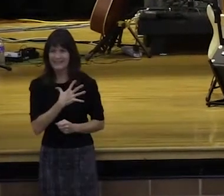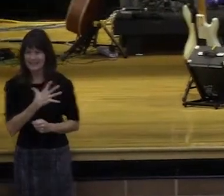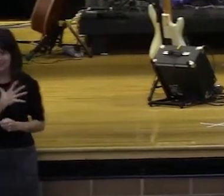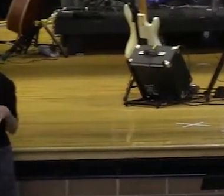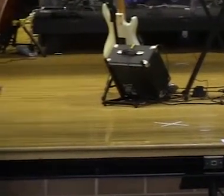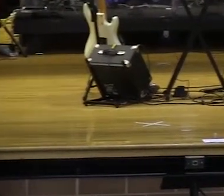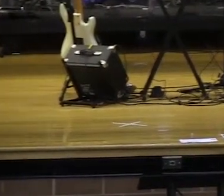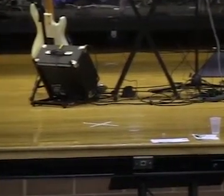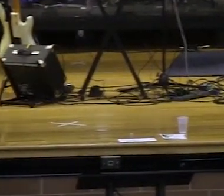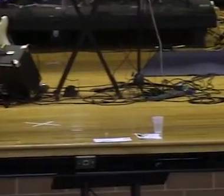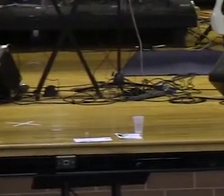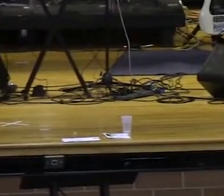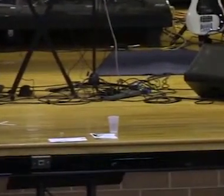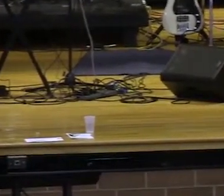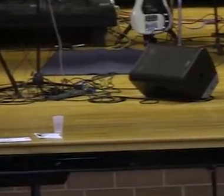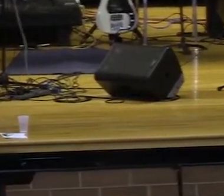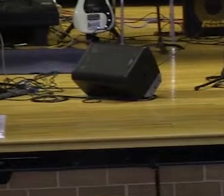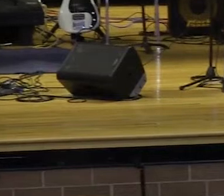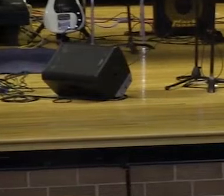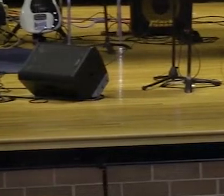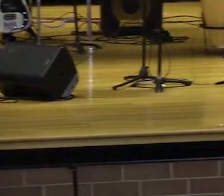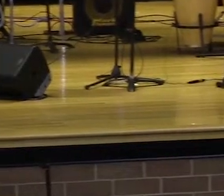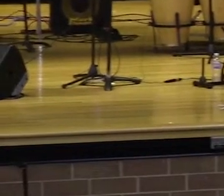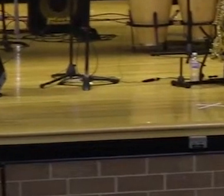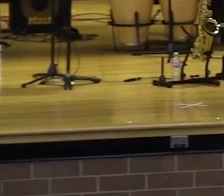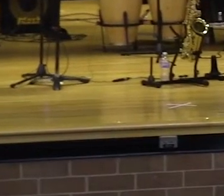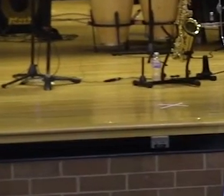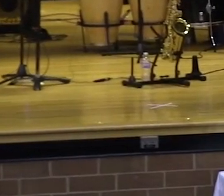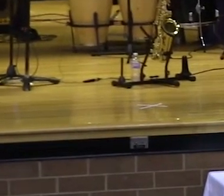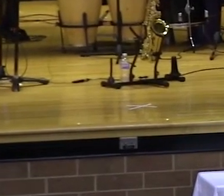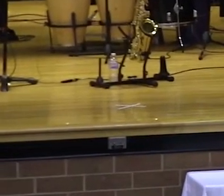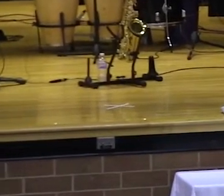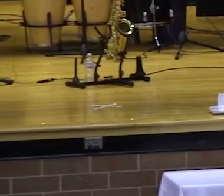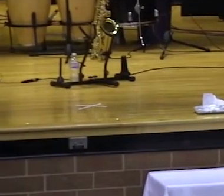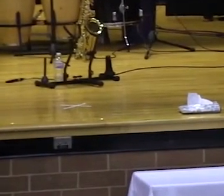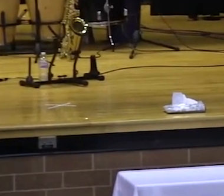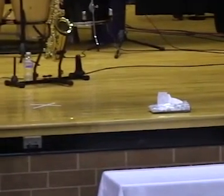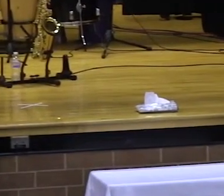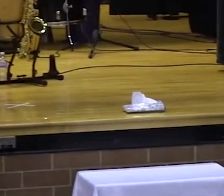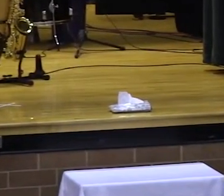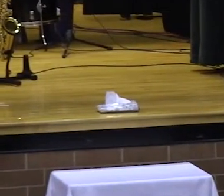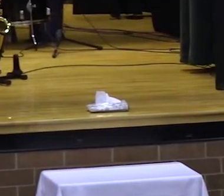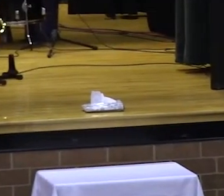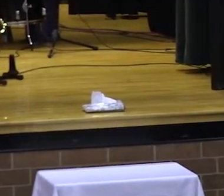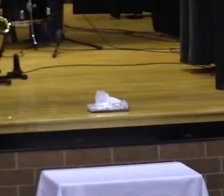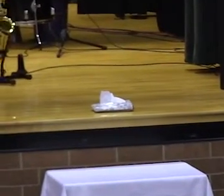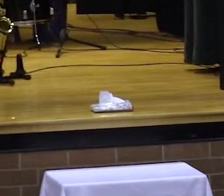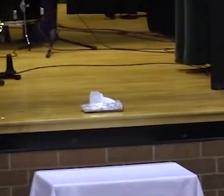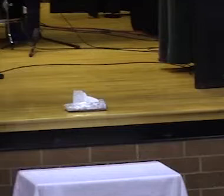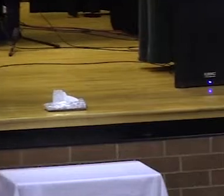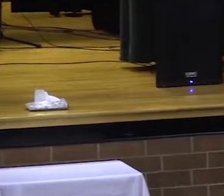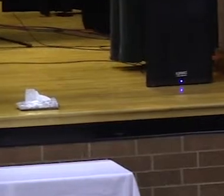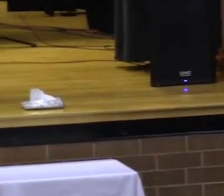the message these last few weeks. We need to be filled with God and His nature. Hallelujah. And then as we give, we need to give out of